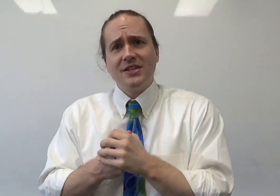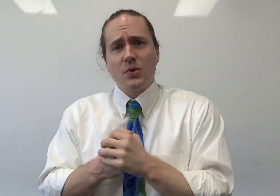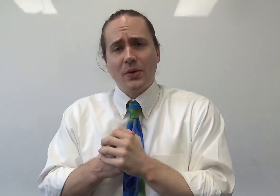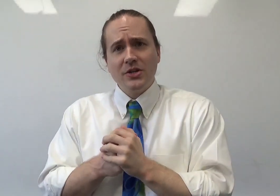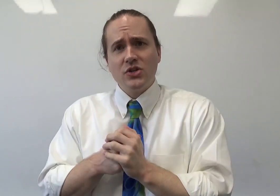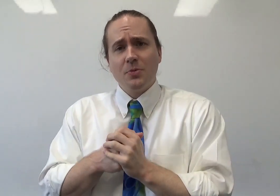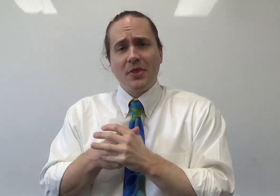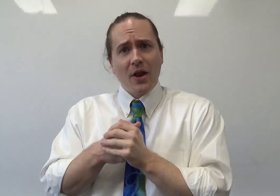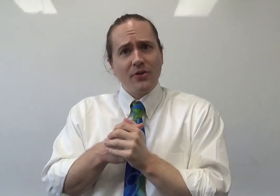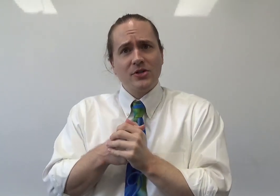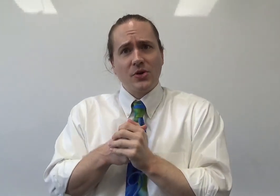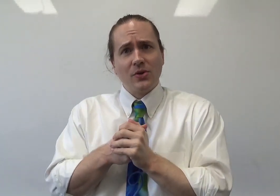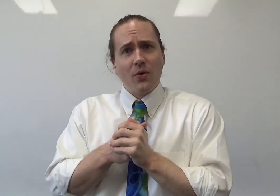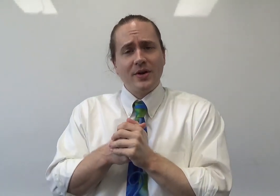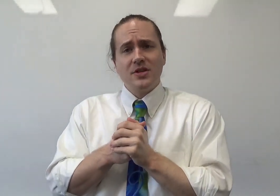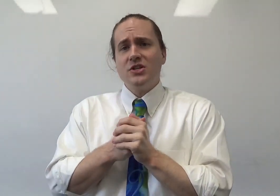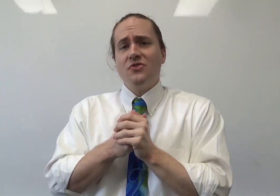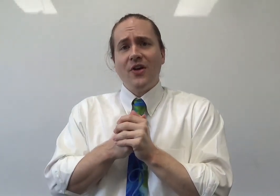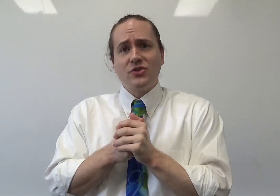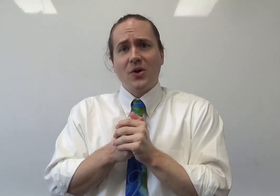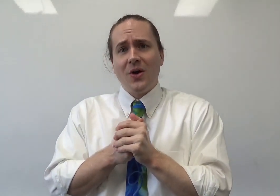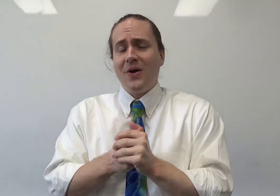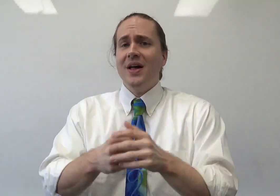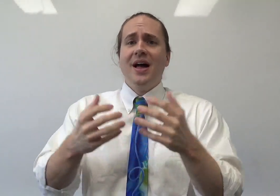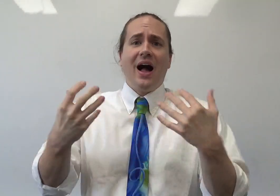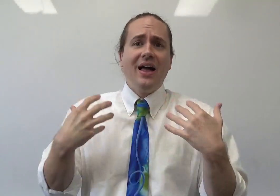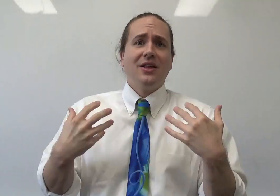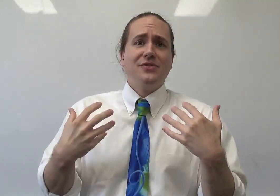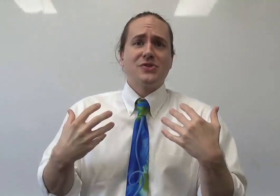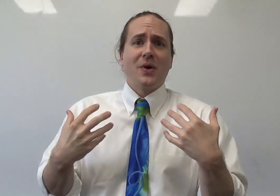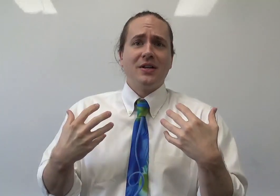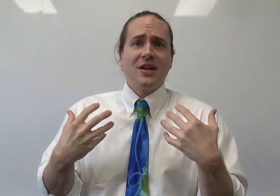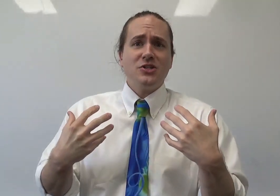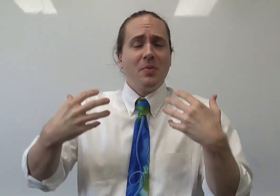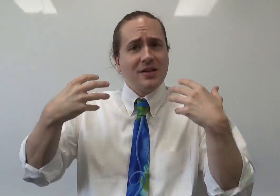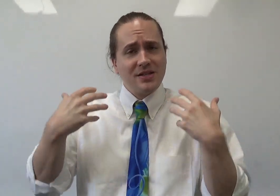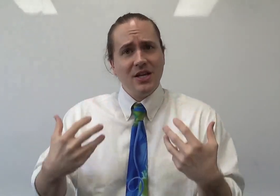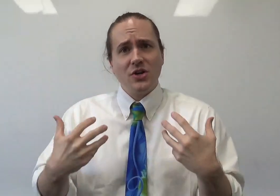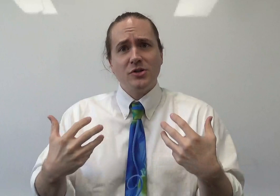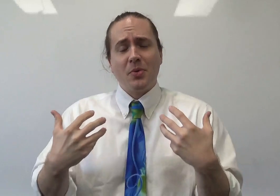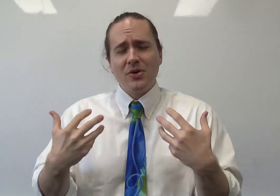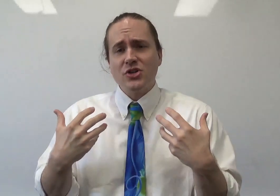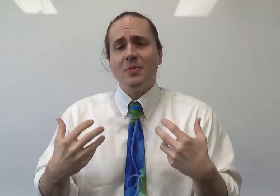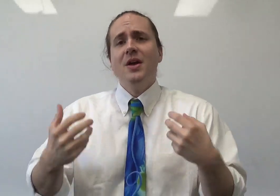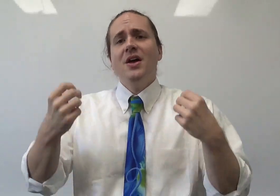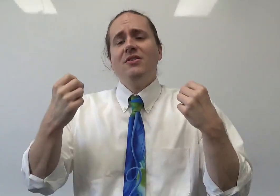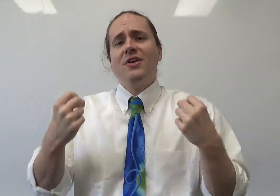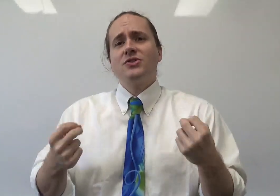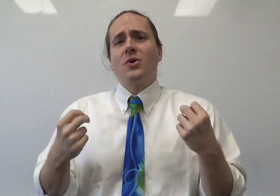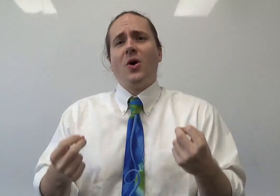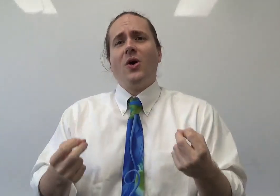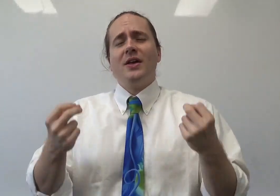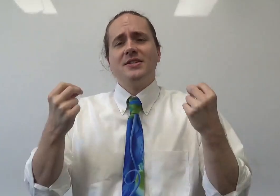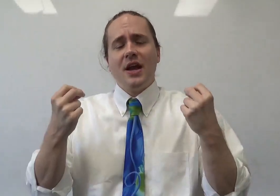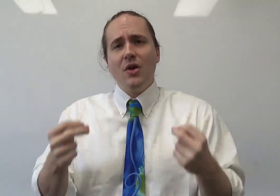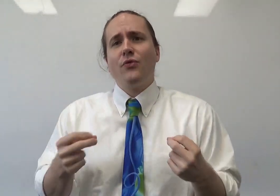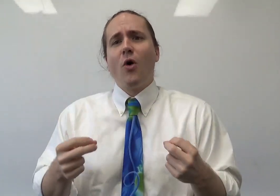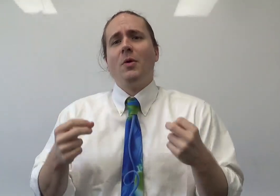relationship with another external organization, Venture Call. I love this organization because I teach entrepreneurship. Venture Call is an informal